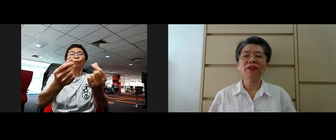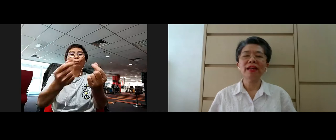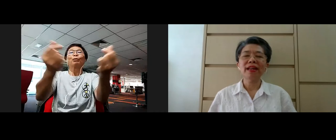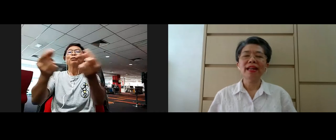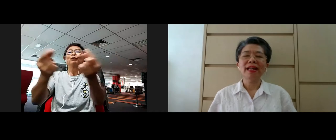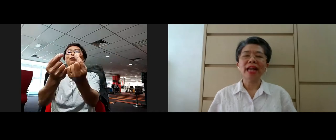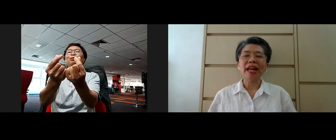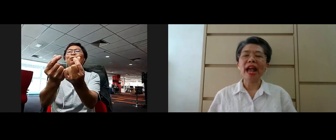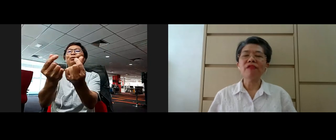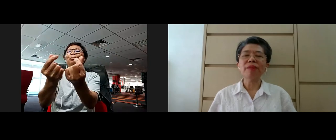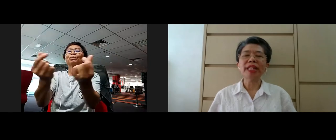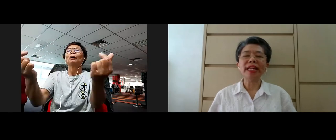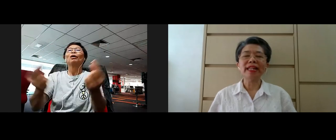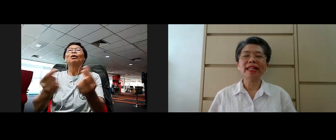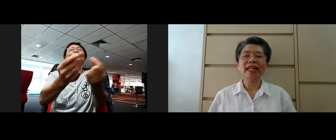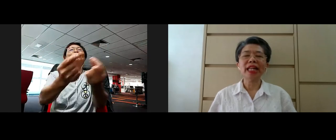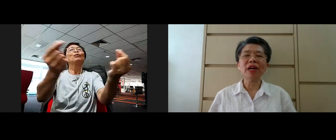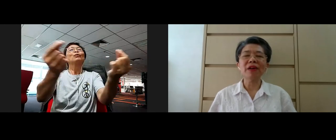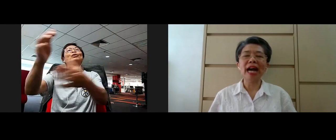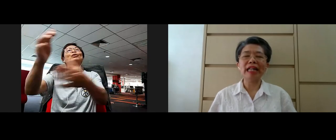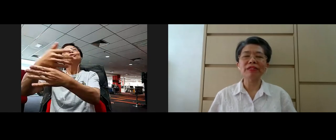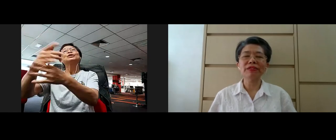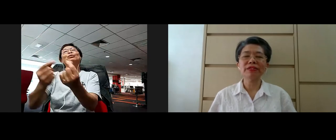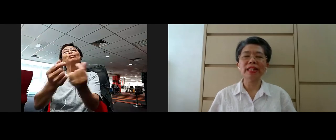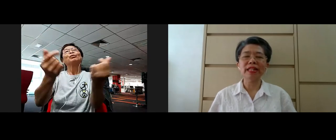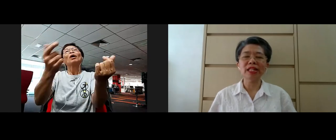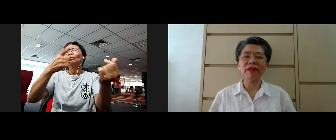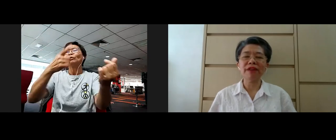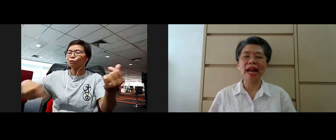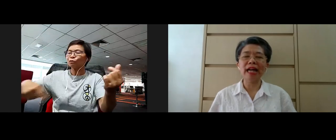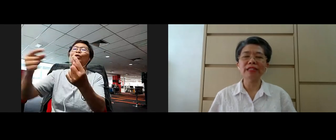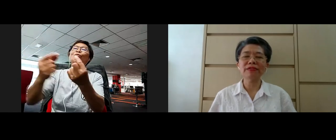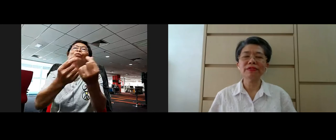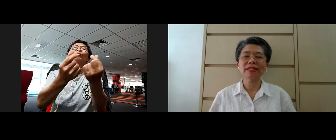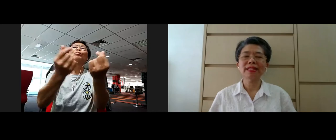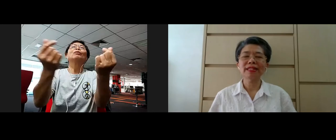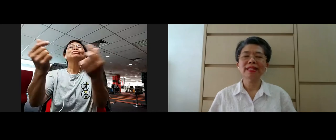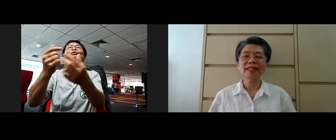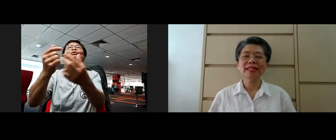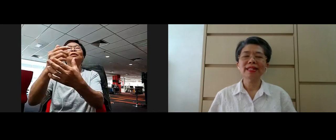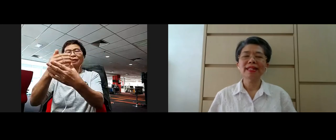and everybody in our life, in this very life,